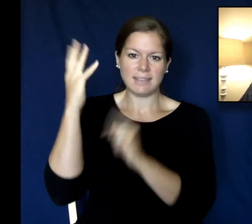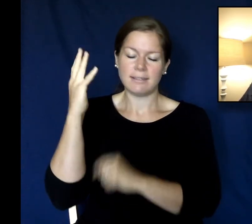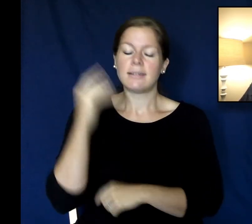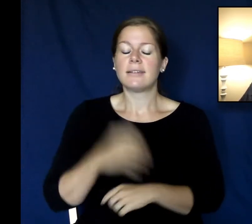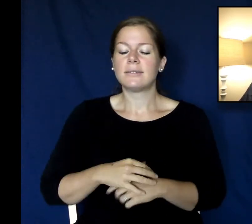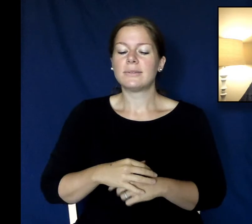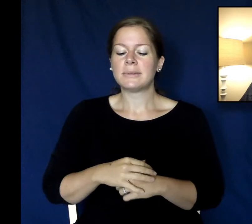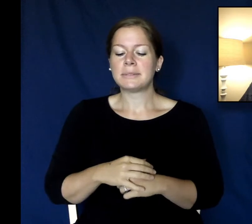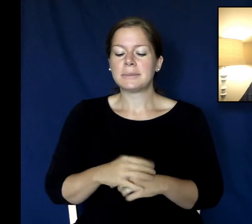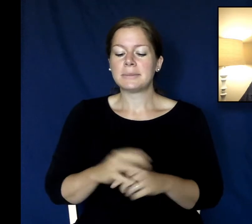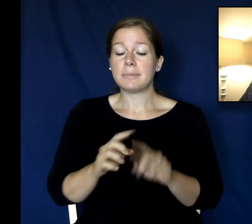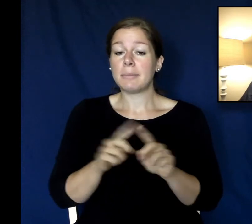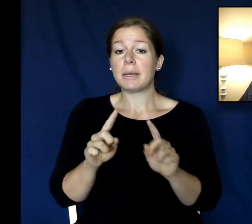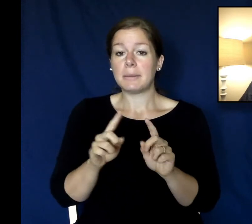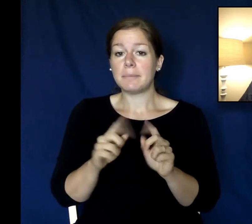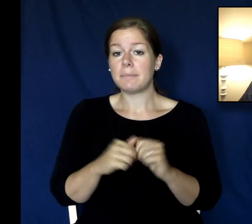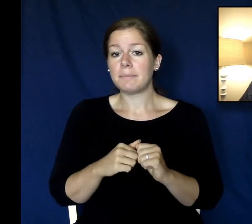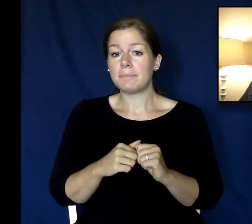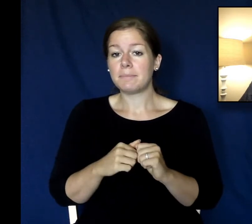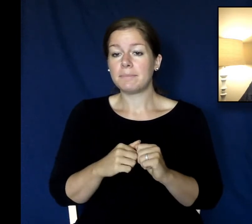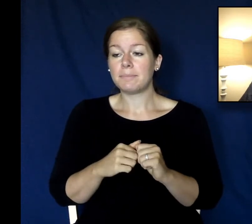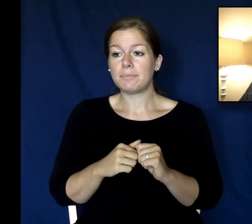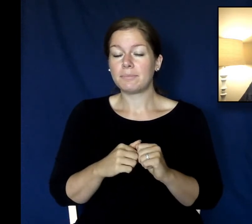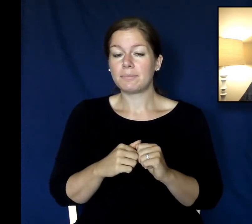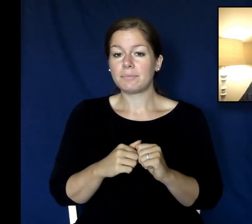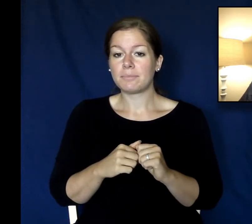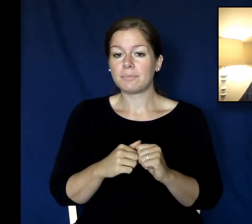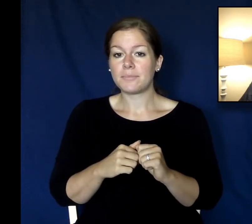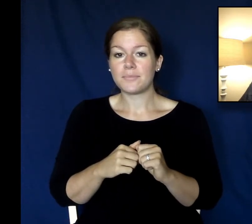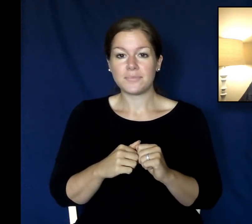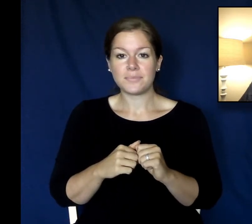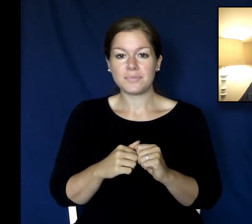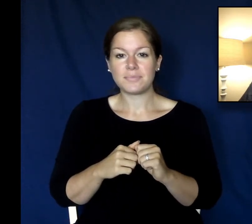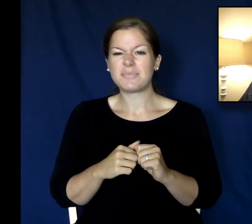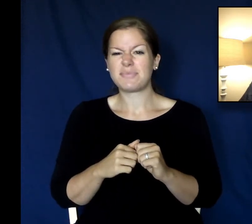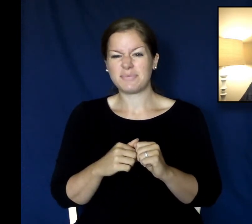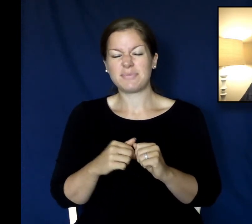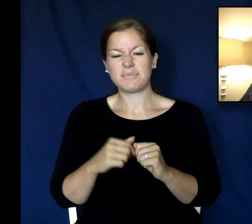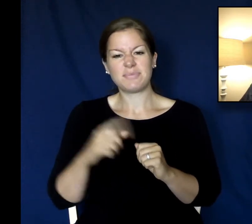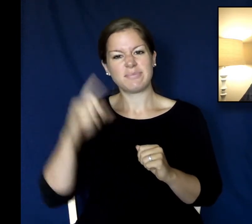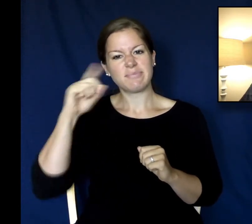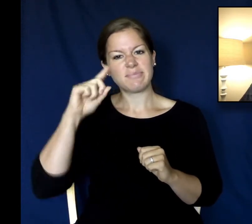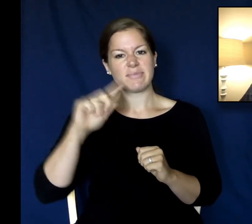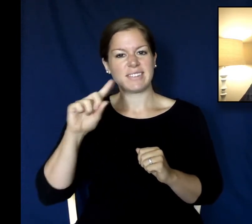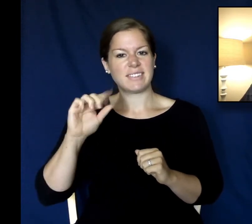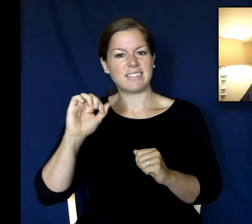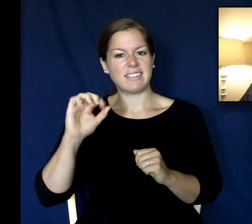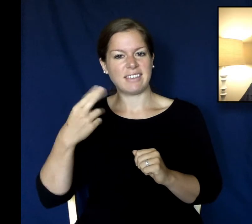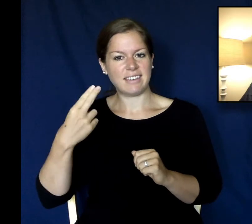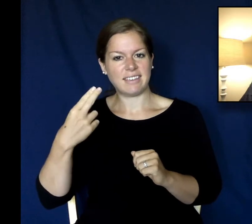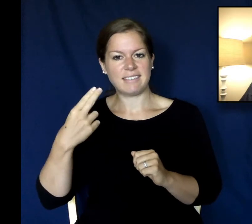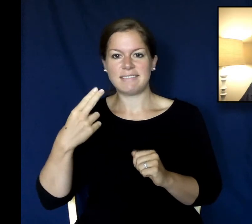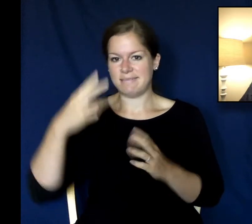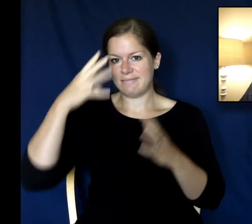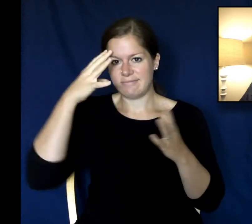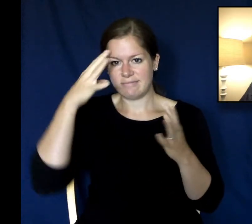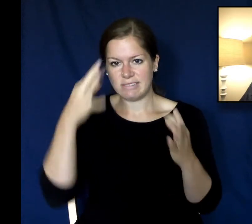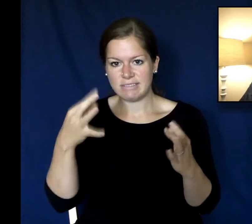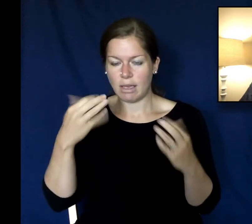importance there was a you know I'm I'm I'm more wealthy than anybody else around me and here is this wealthy